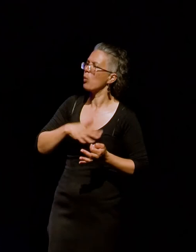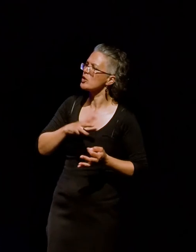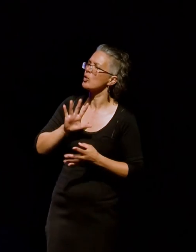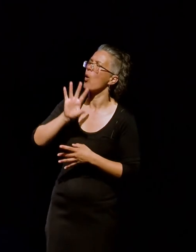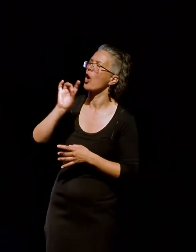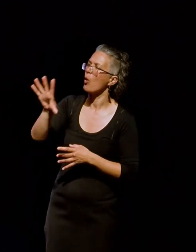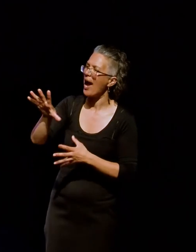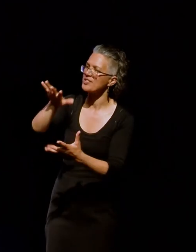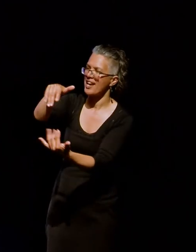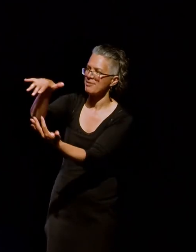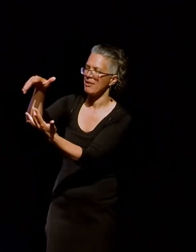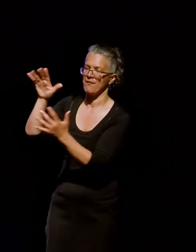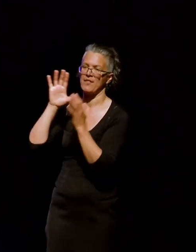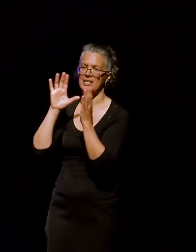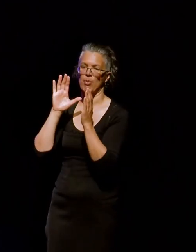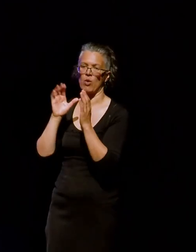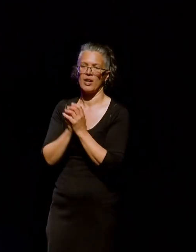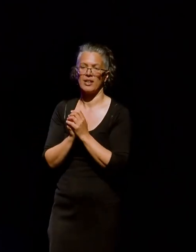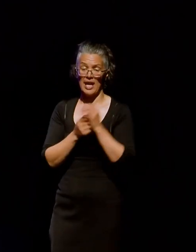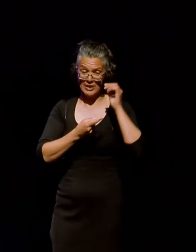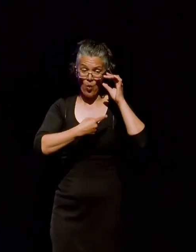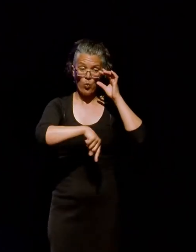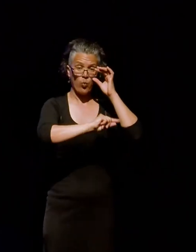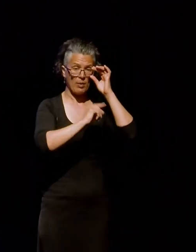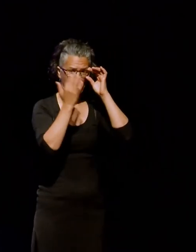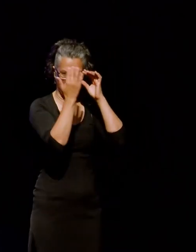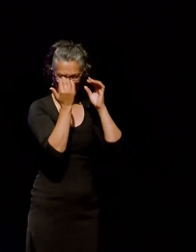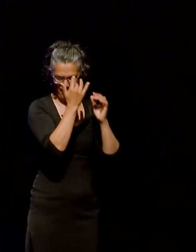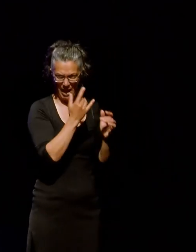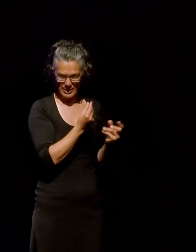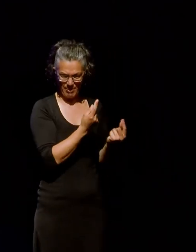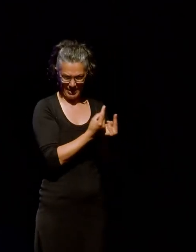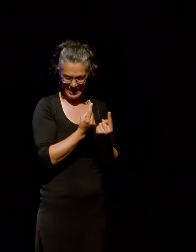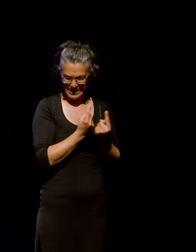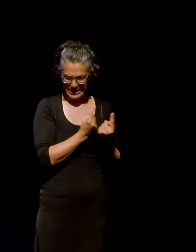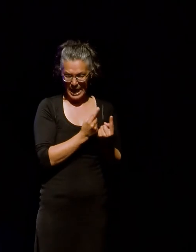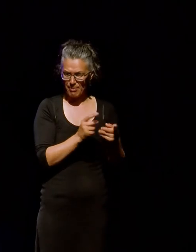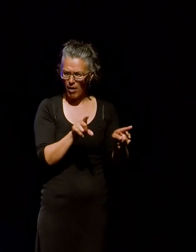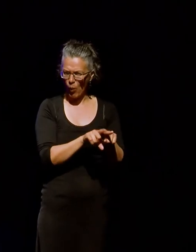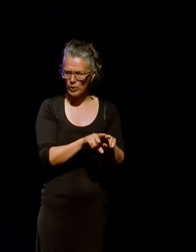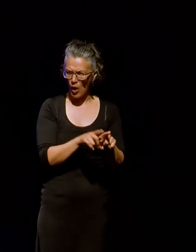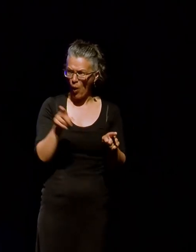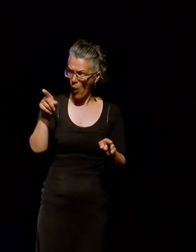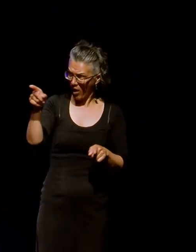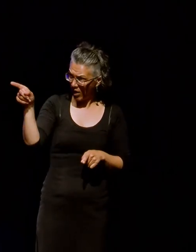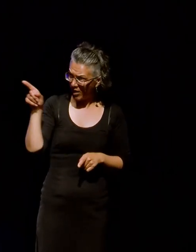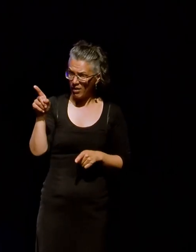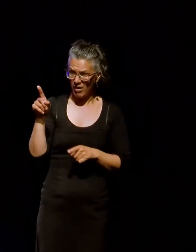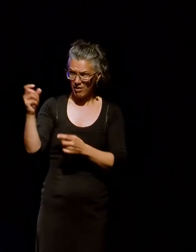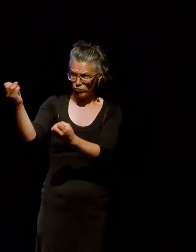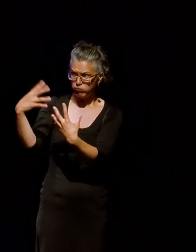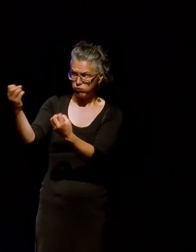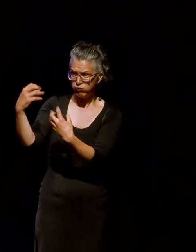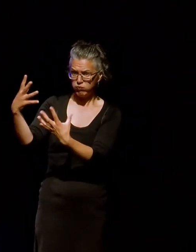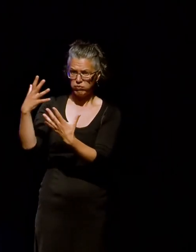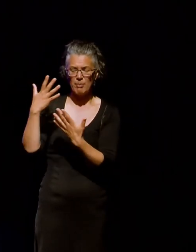Um, so these were kind of some of the things that we were thinking about. But I was also thinking, all that stuff is showing us that the landscape